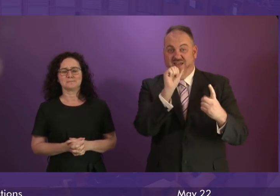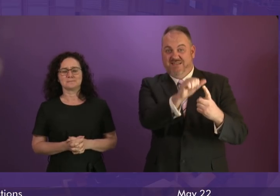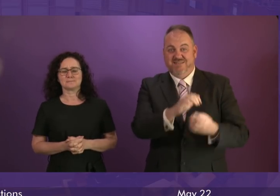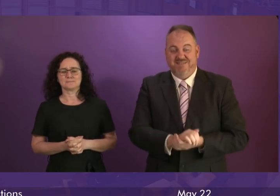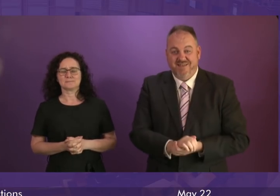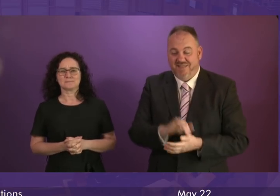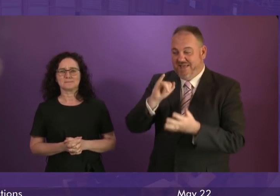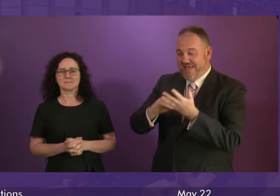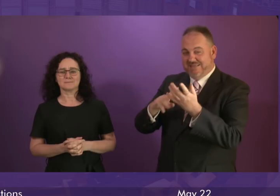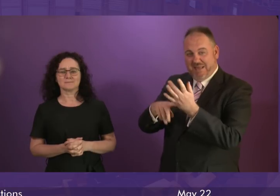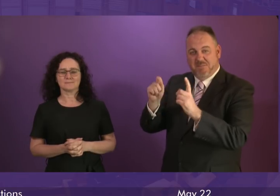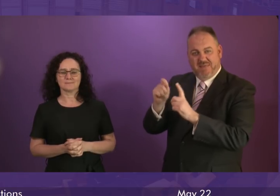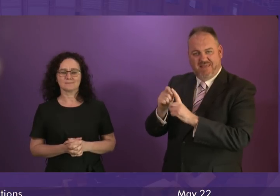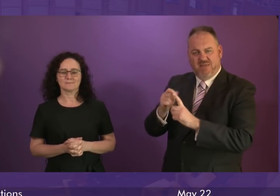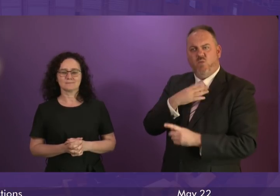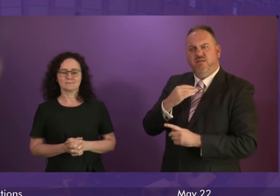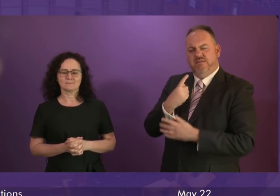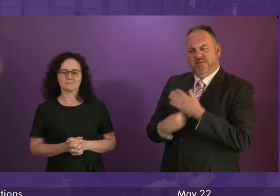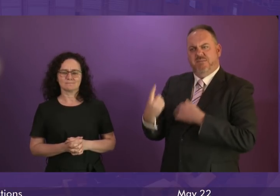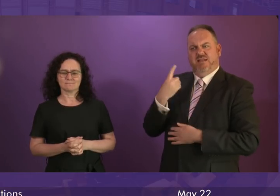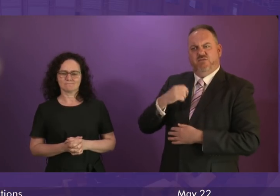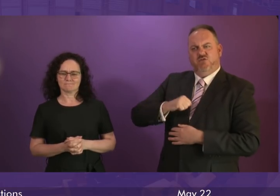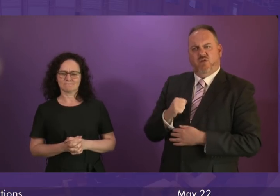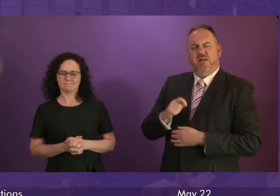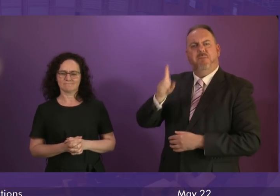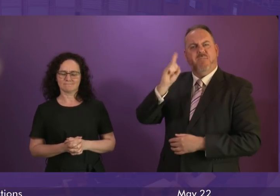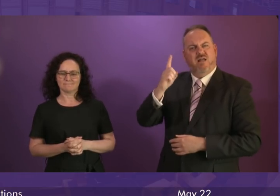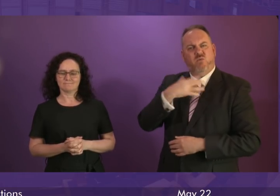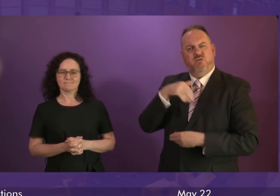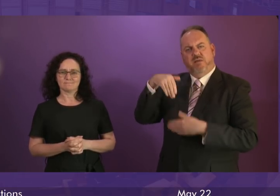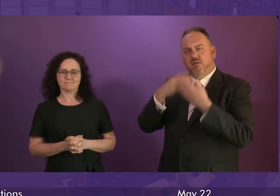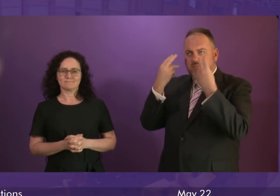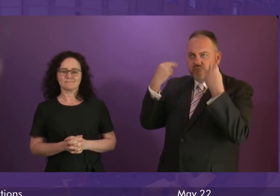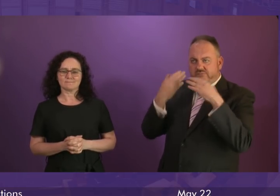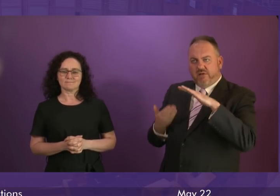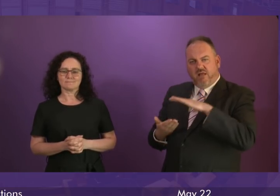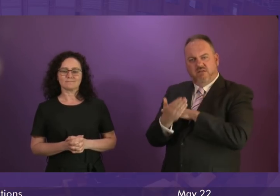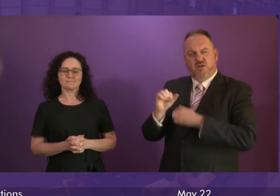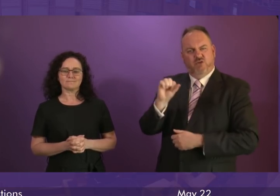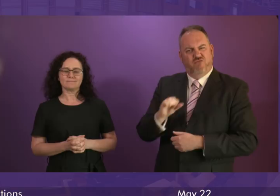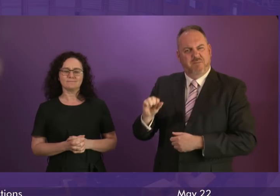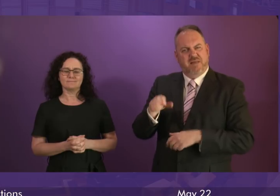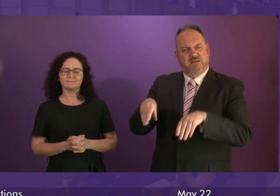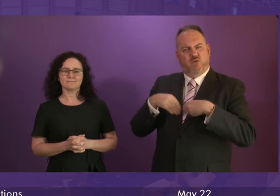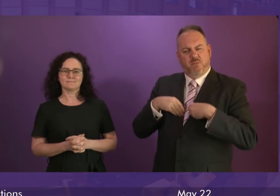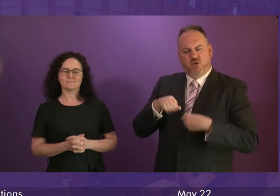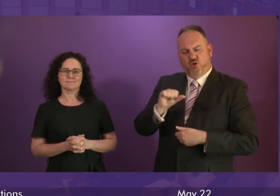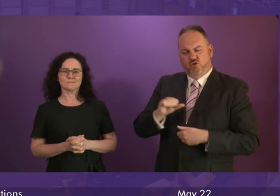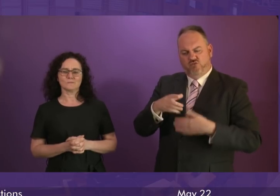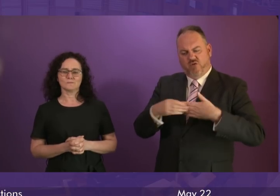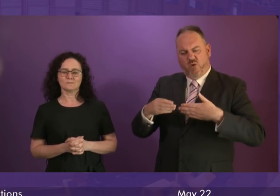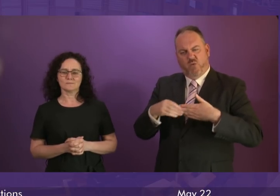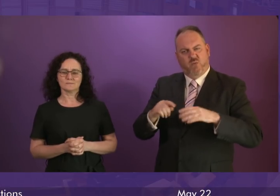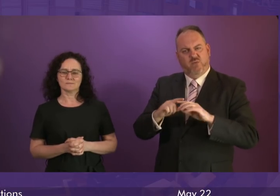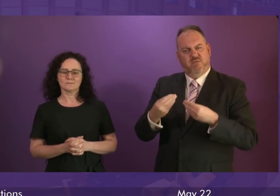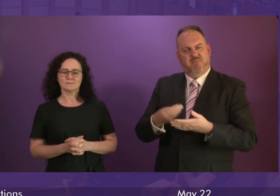is a party that demands sovereignty for Scotland, but who would trap us in a common fisheries policy and adopt the euro. It's a party that hasn't met